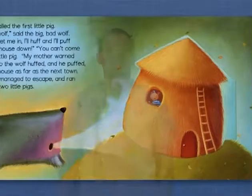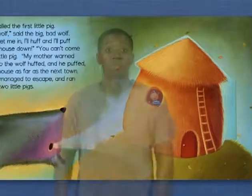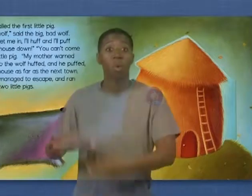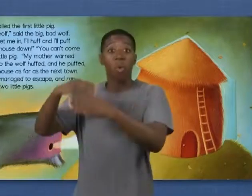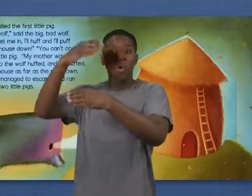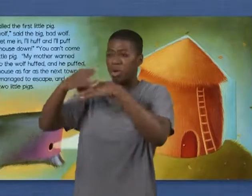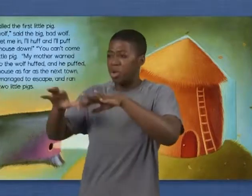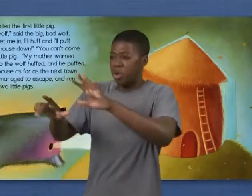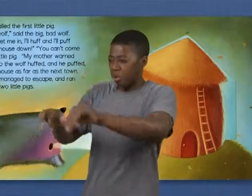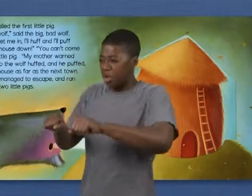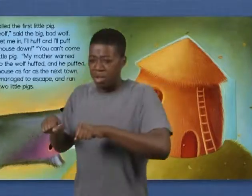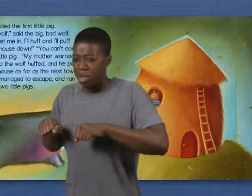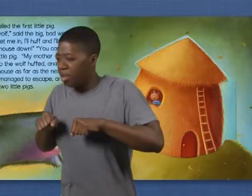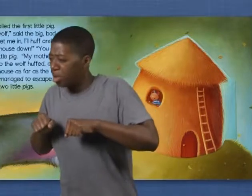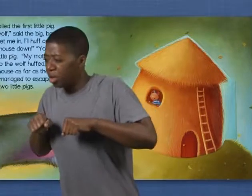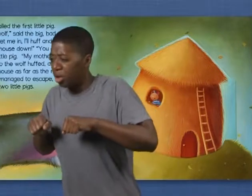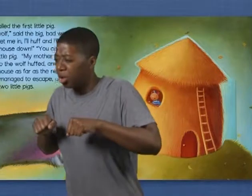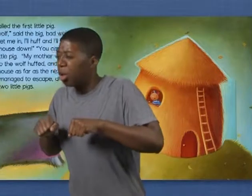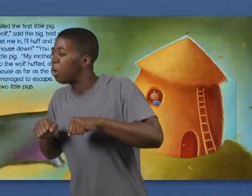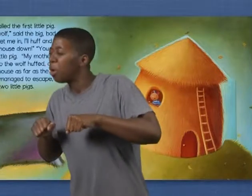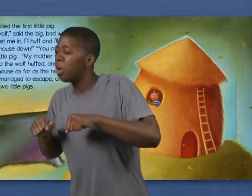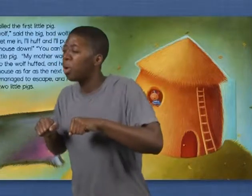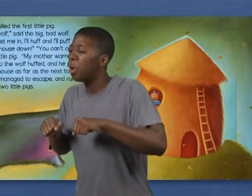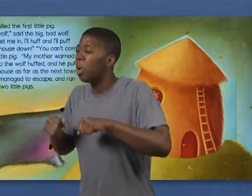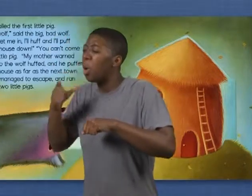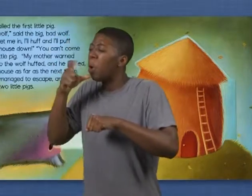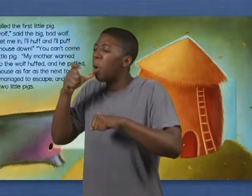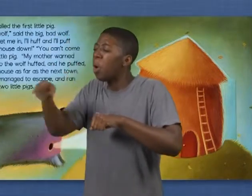Who's there? Called the first little pig.